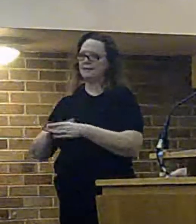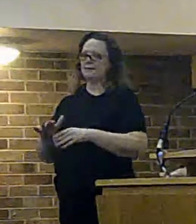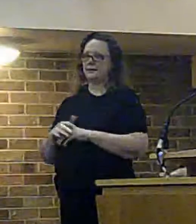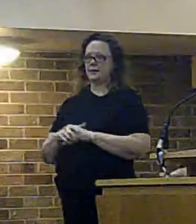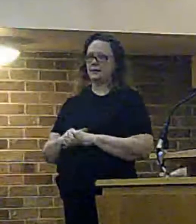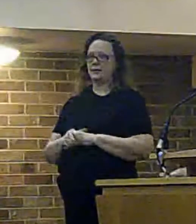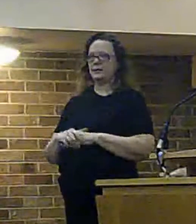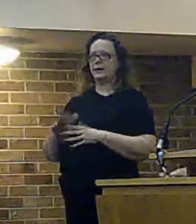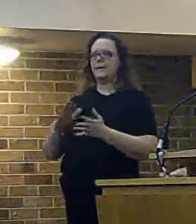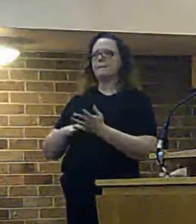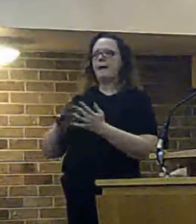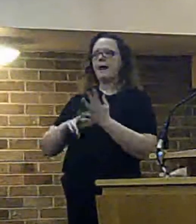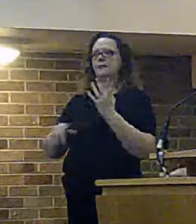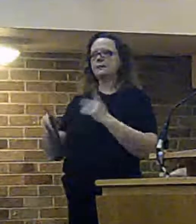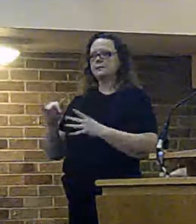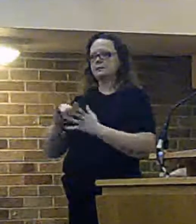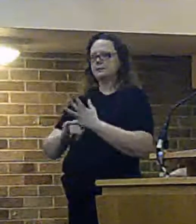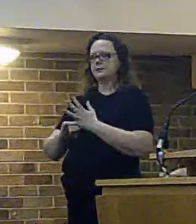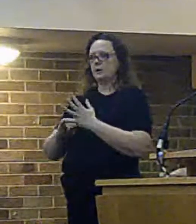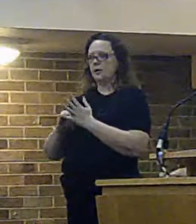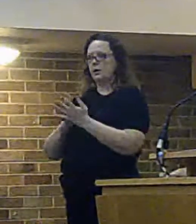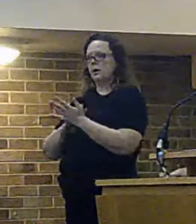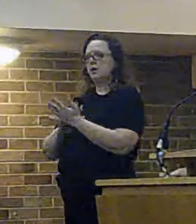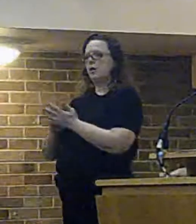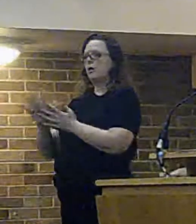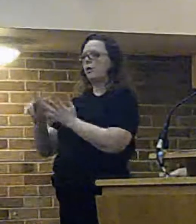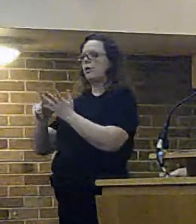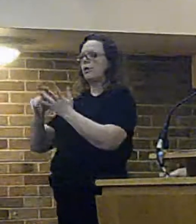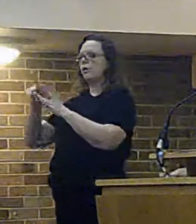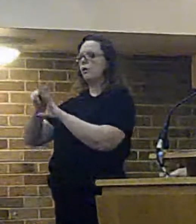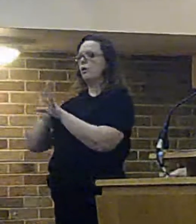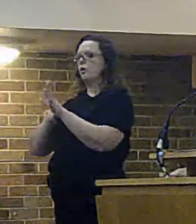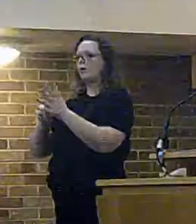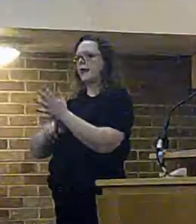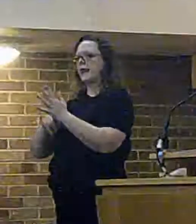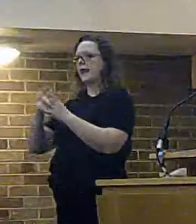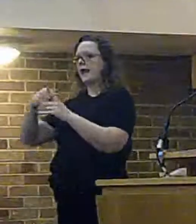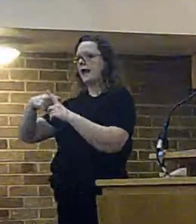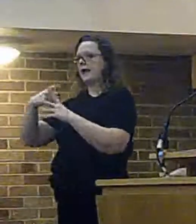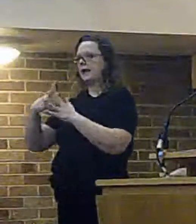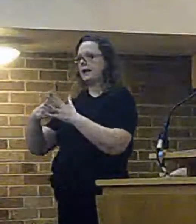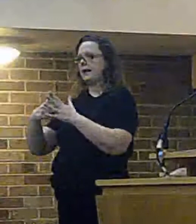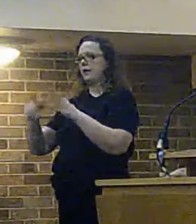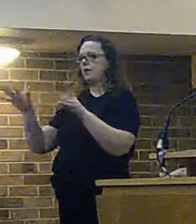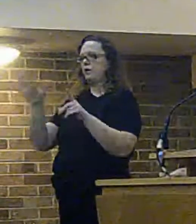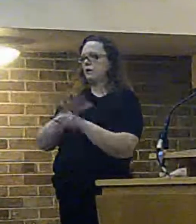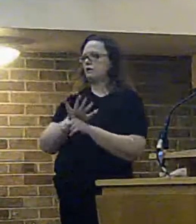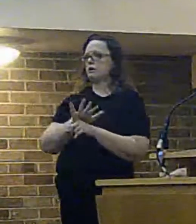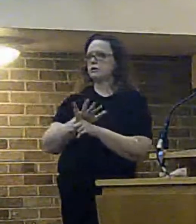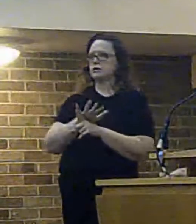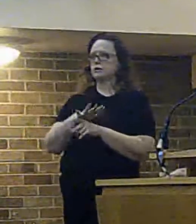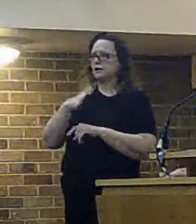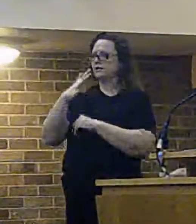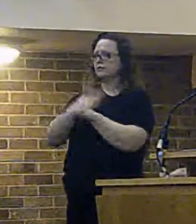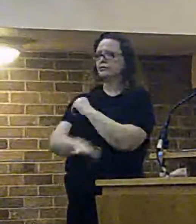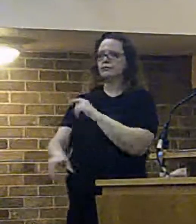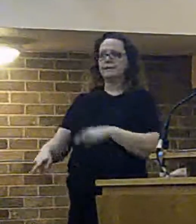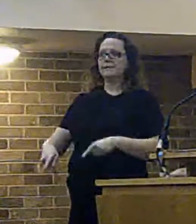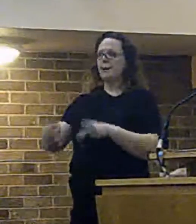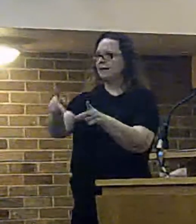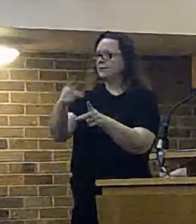melds and oil lake coverage but as it stands that's green belt and we cannot demonstrate the exceptional